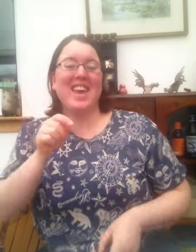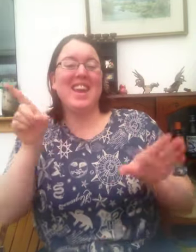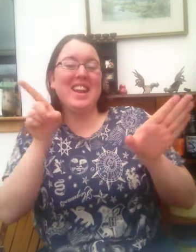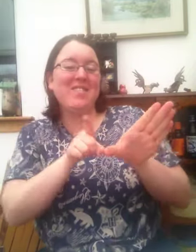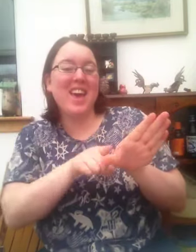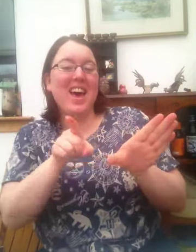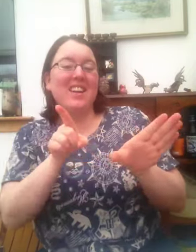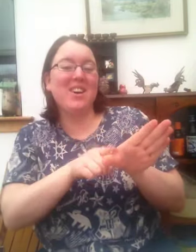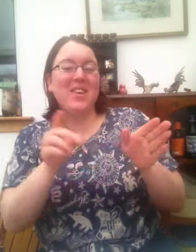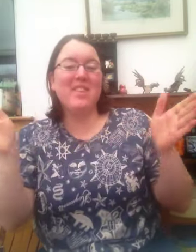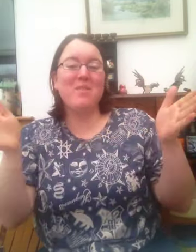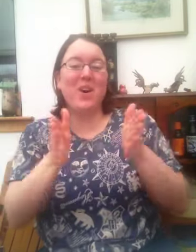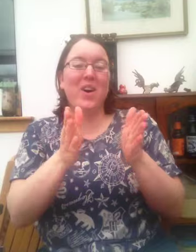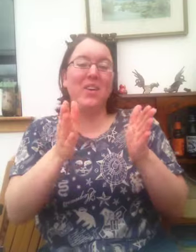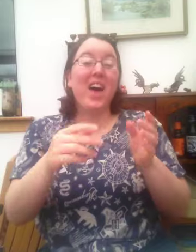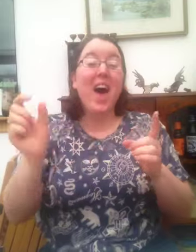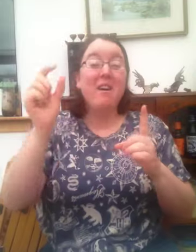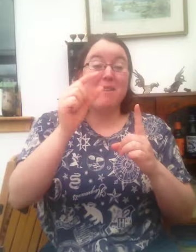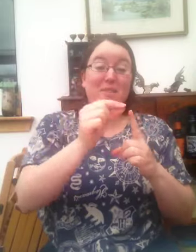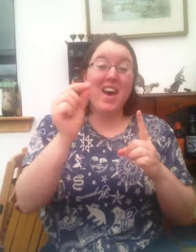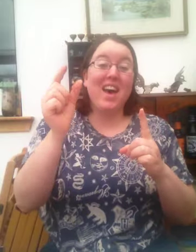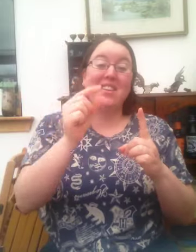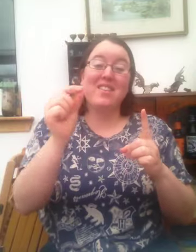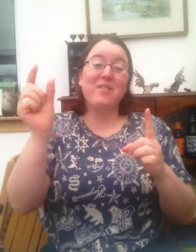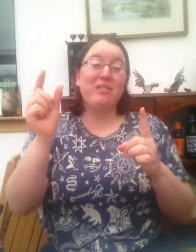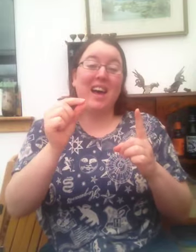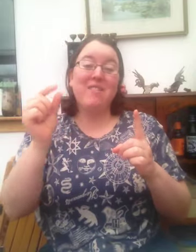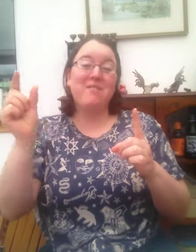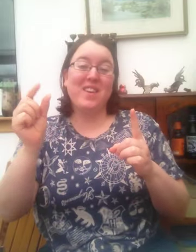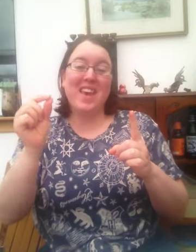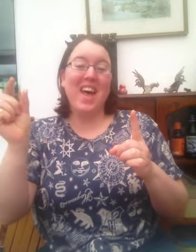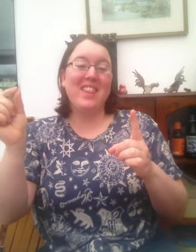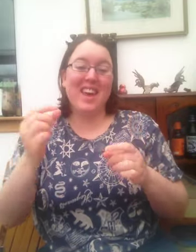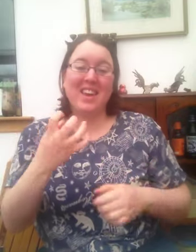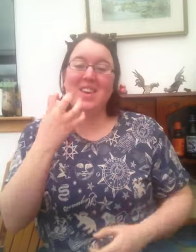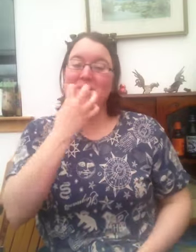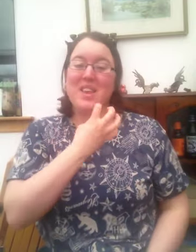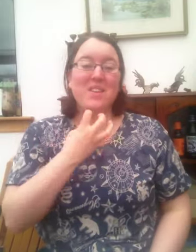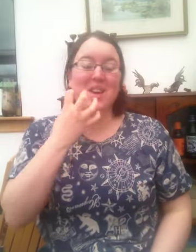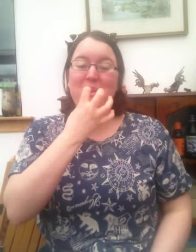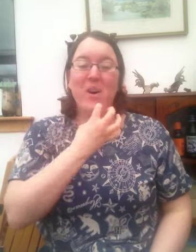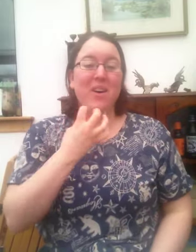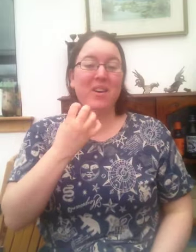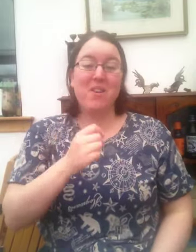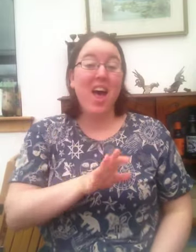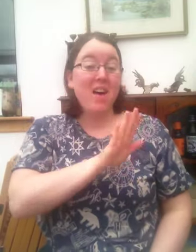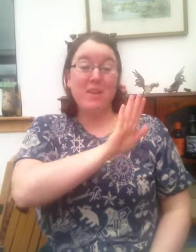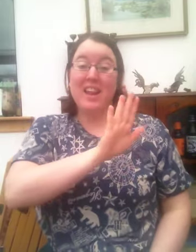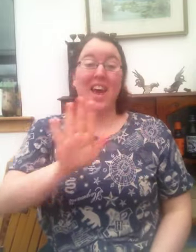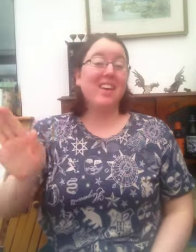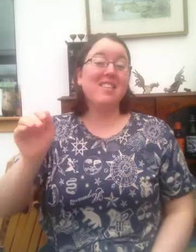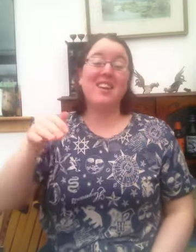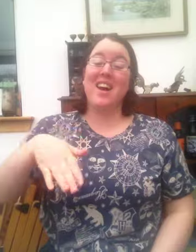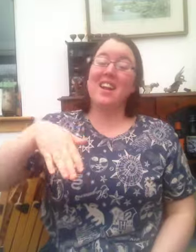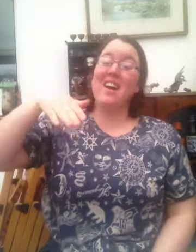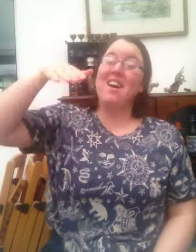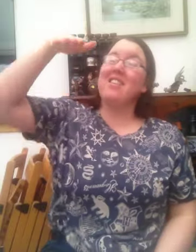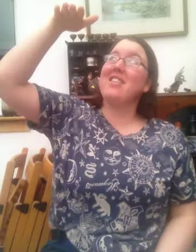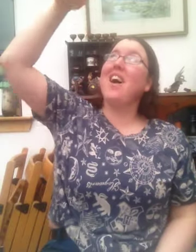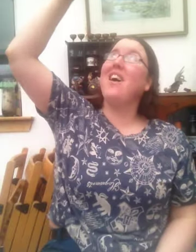I'm yellow and small my feathers are fluffy and they're me warm my legs are not long so